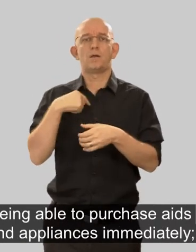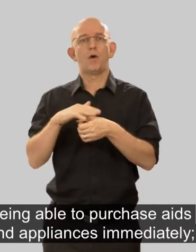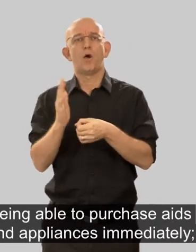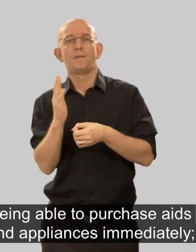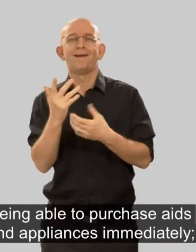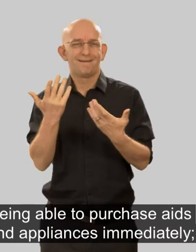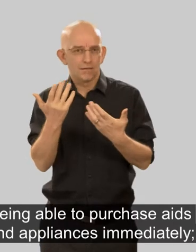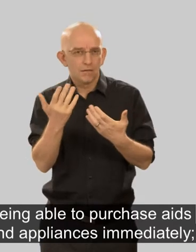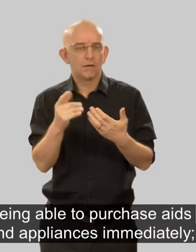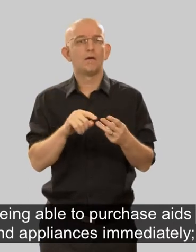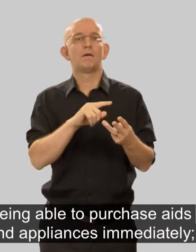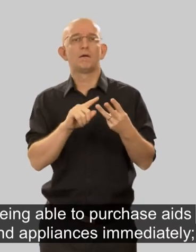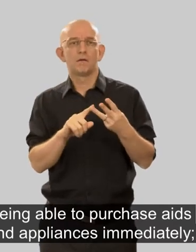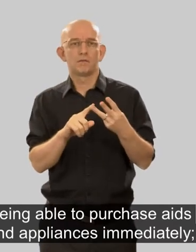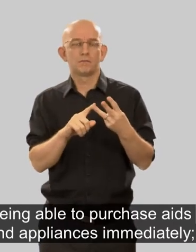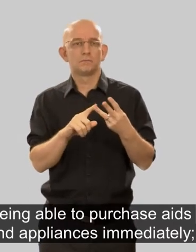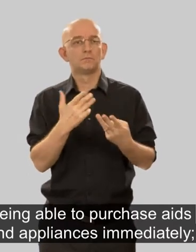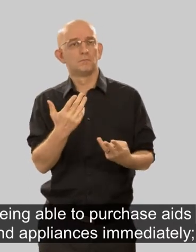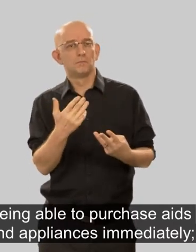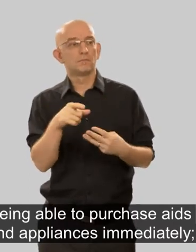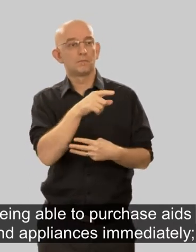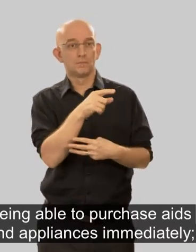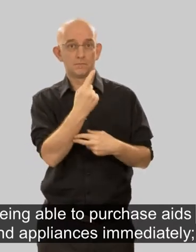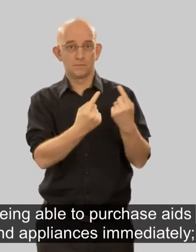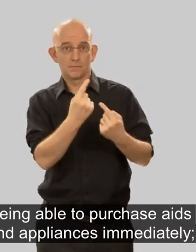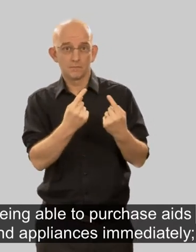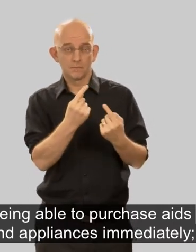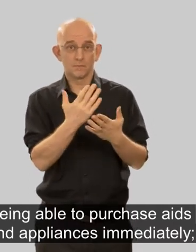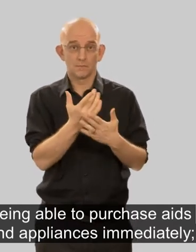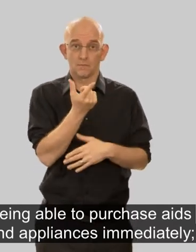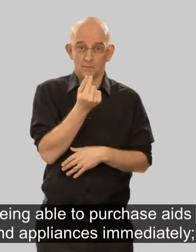being able to purchase aids and appliances immediately